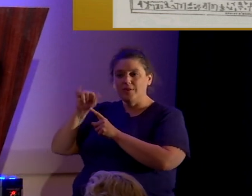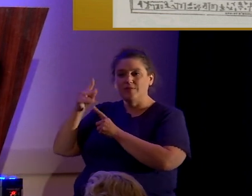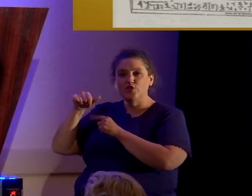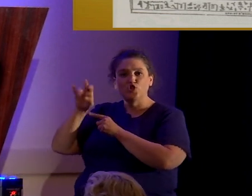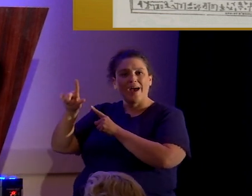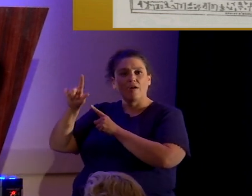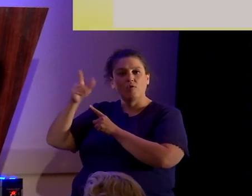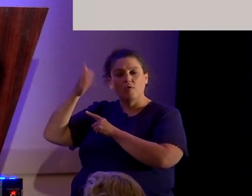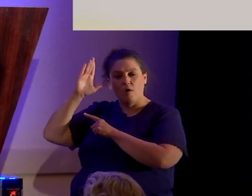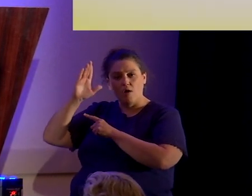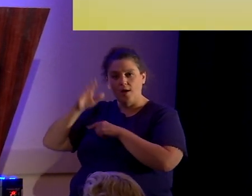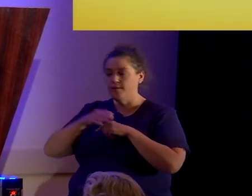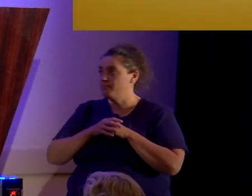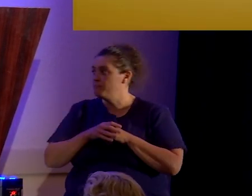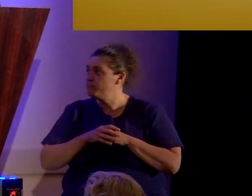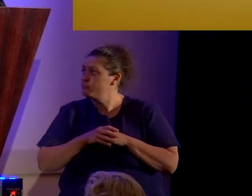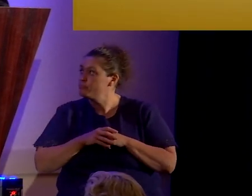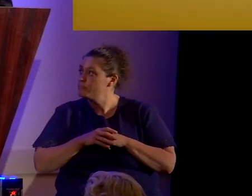god.